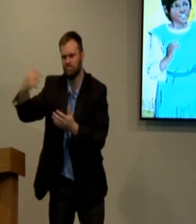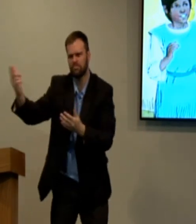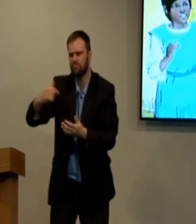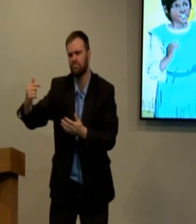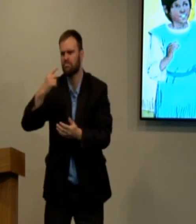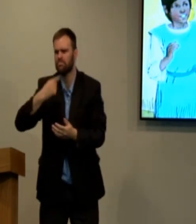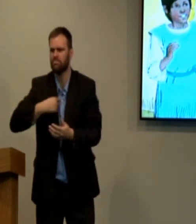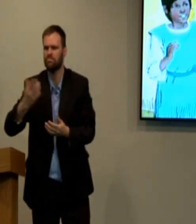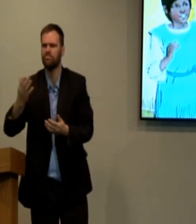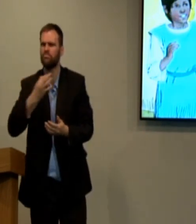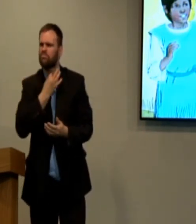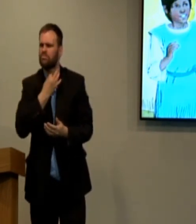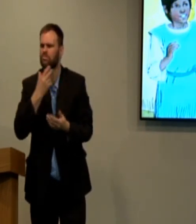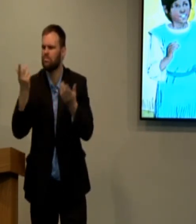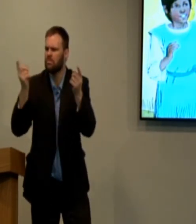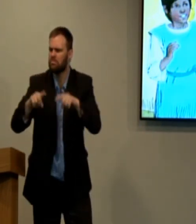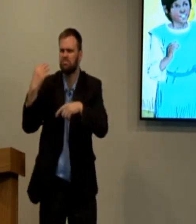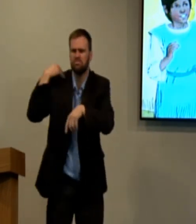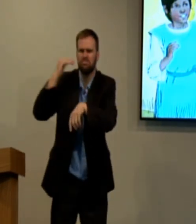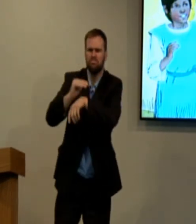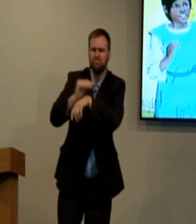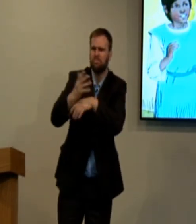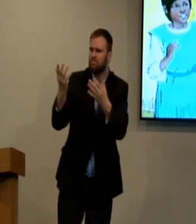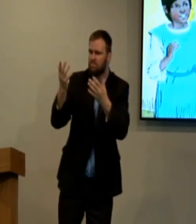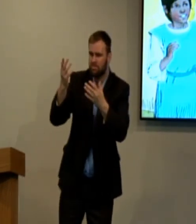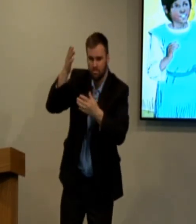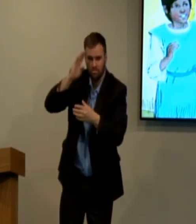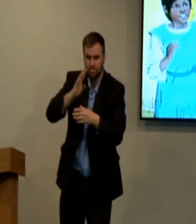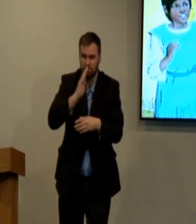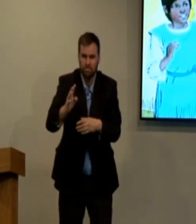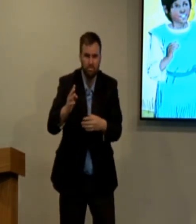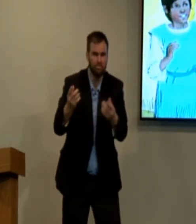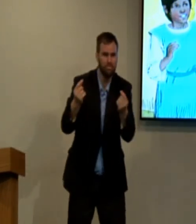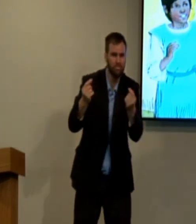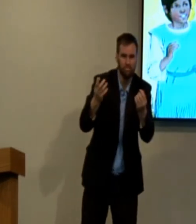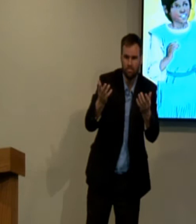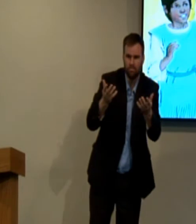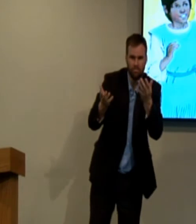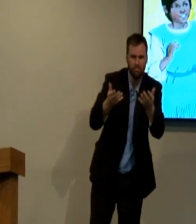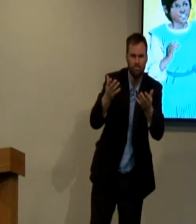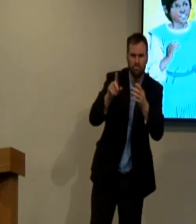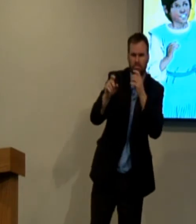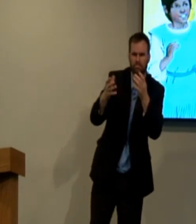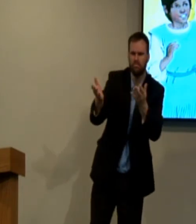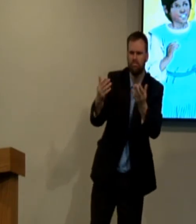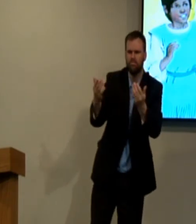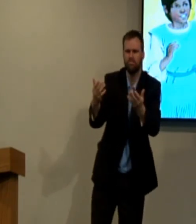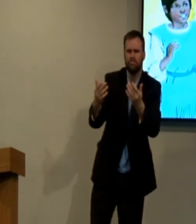And Samuel was curious. Tell me, what's going on? What's happening? What happened last night? Did God speak? did he do?